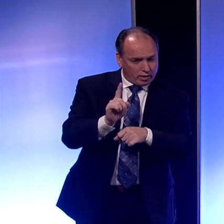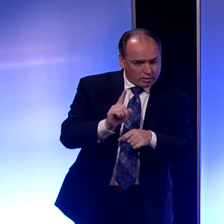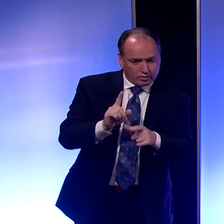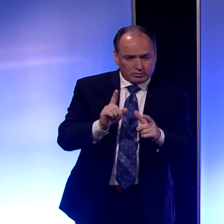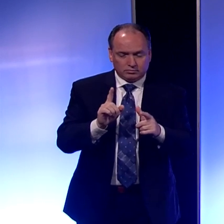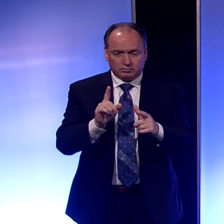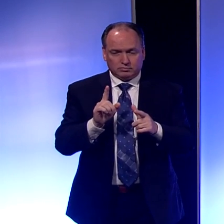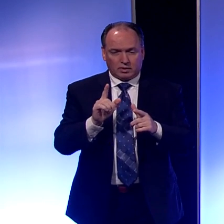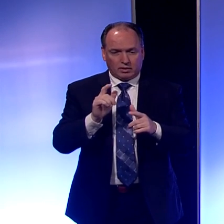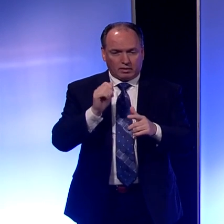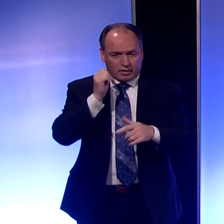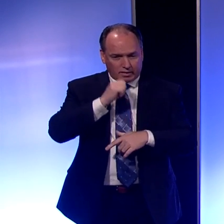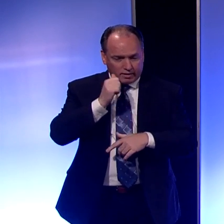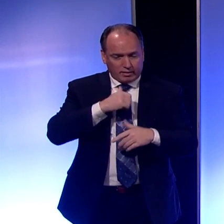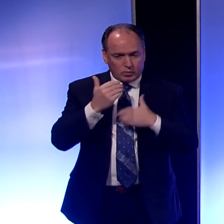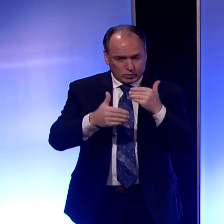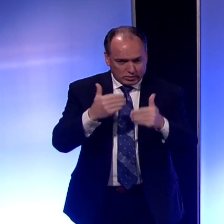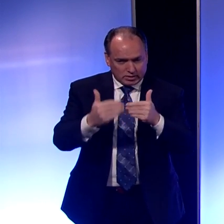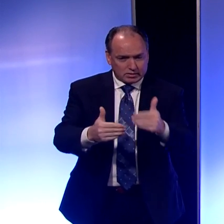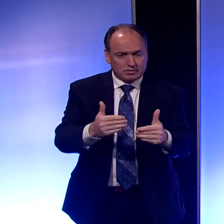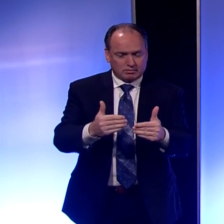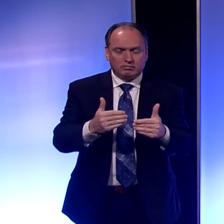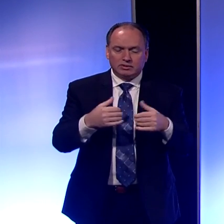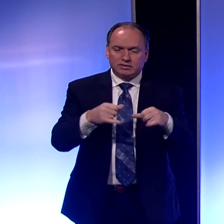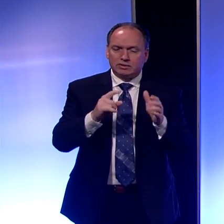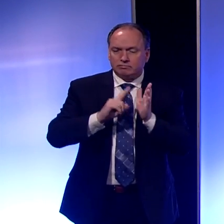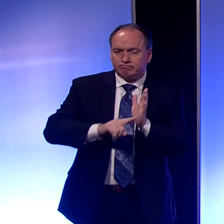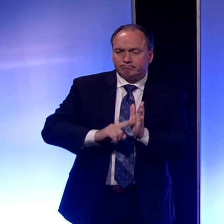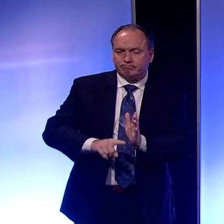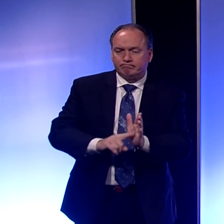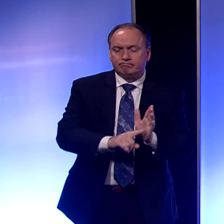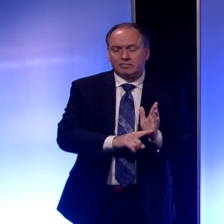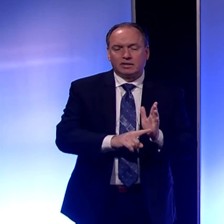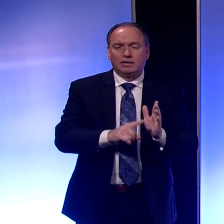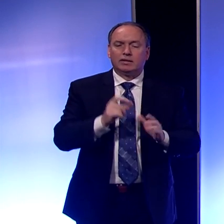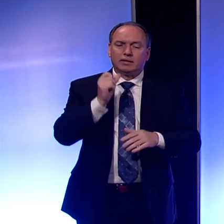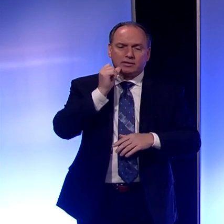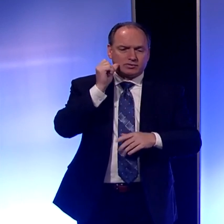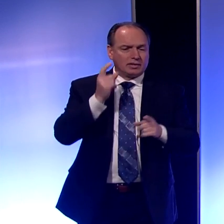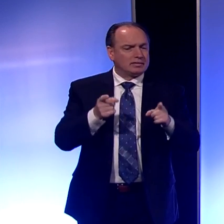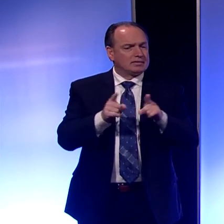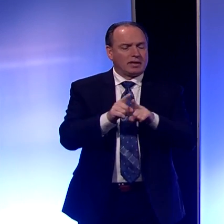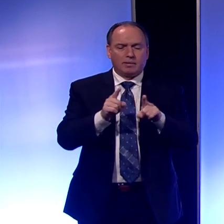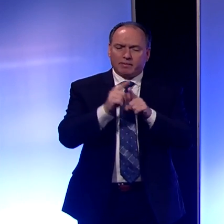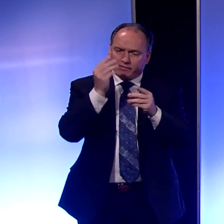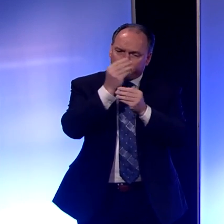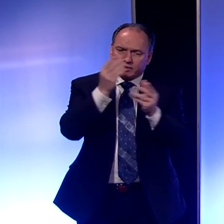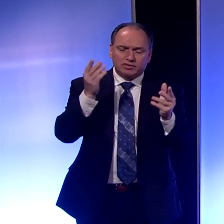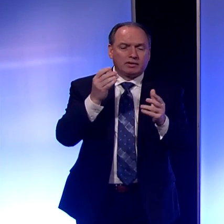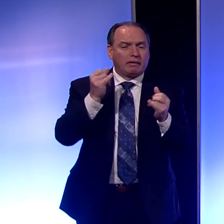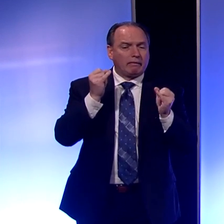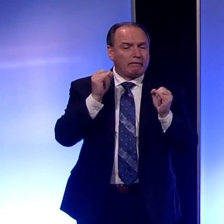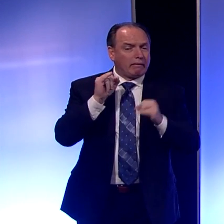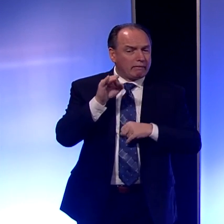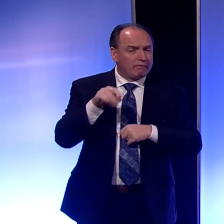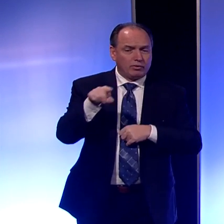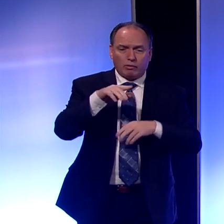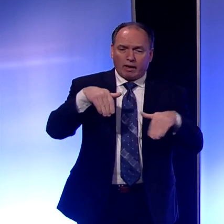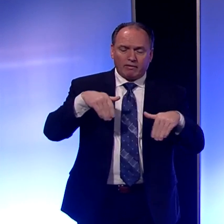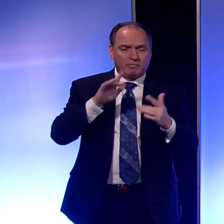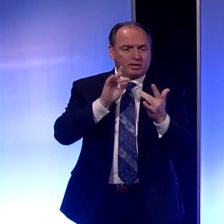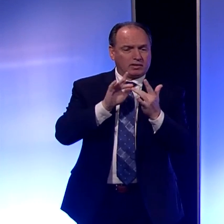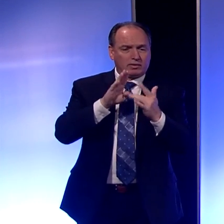routines is in progress. Again, as I said yesterday, if you have not been contacted by the Health Department,